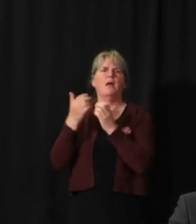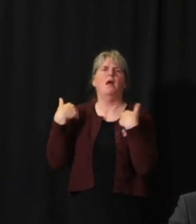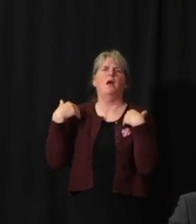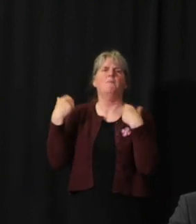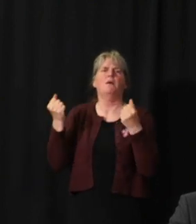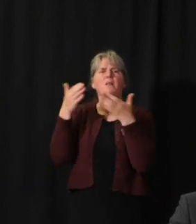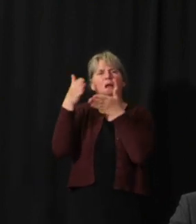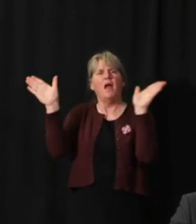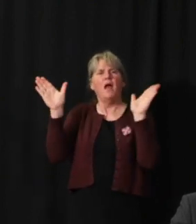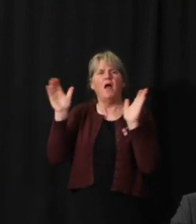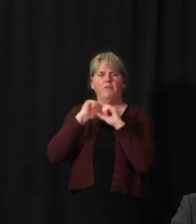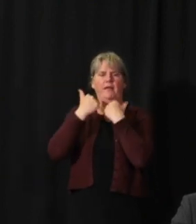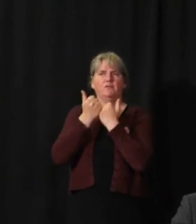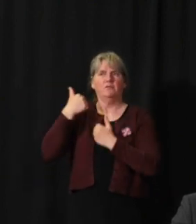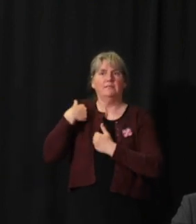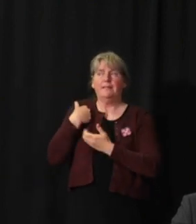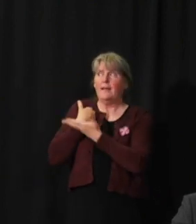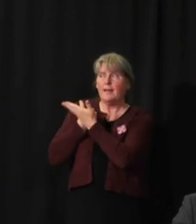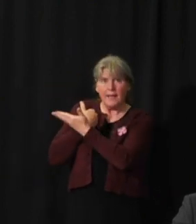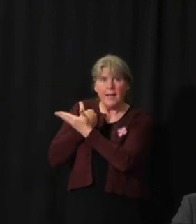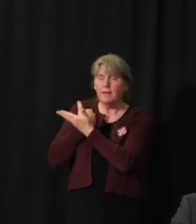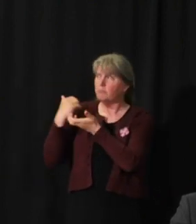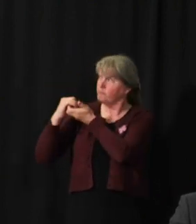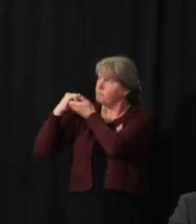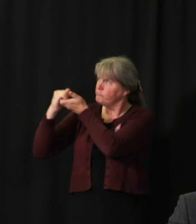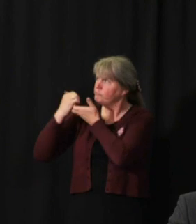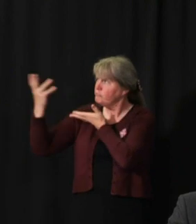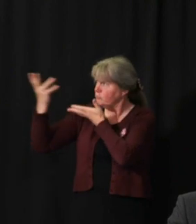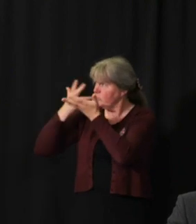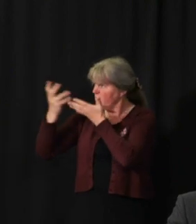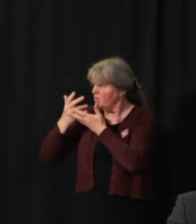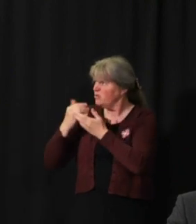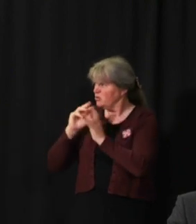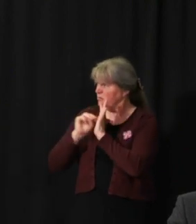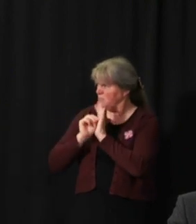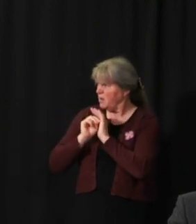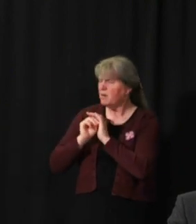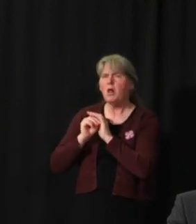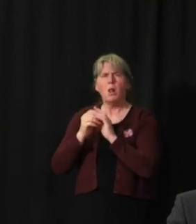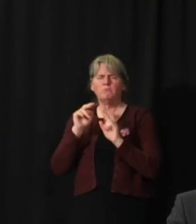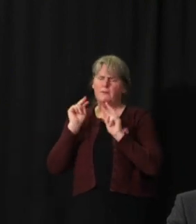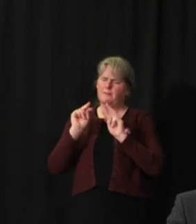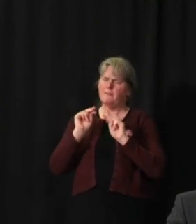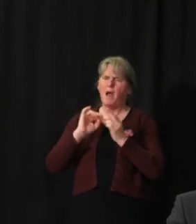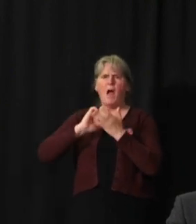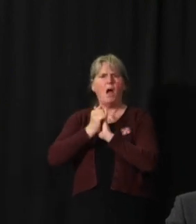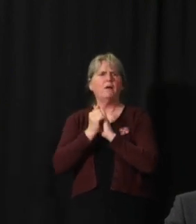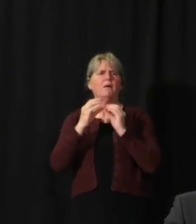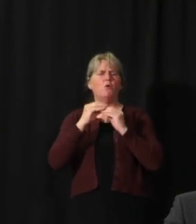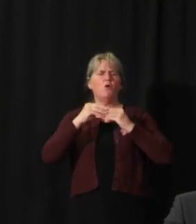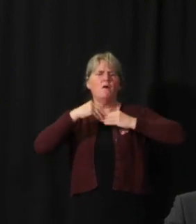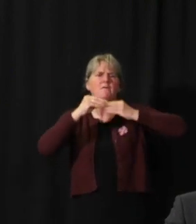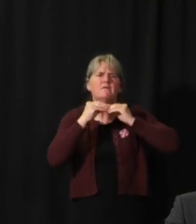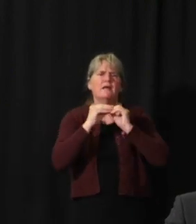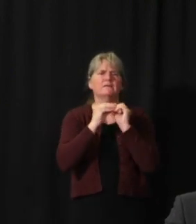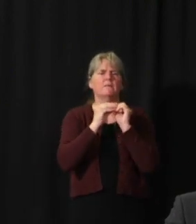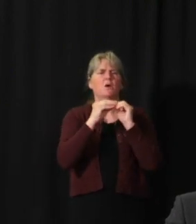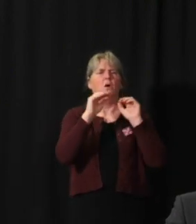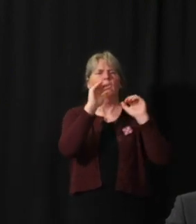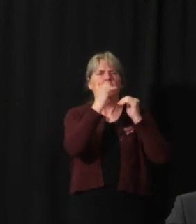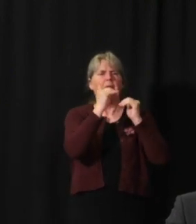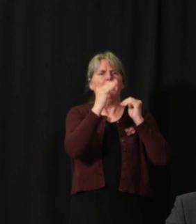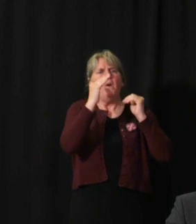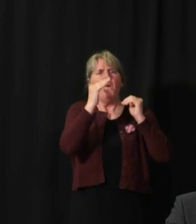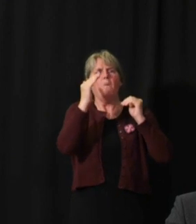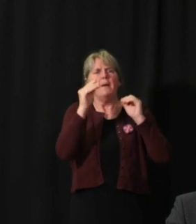various models with different degrees or public health measure relaxation. So that's one of the areas